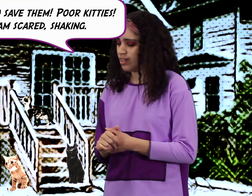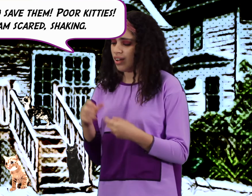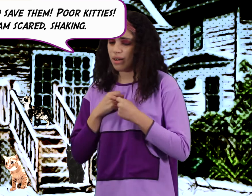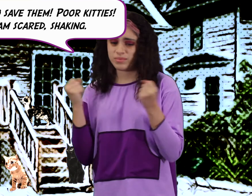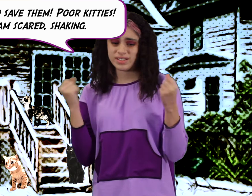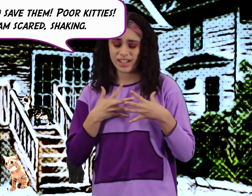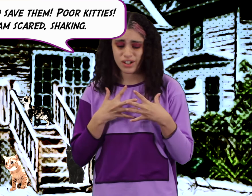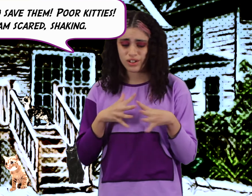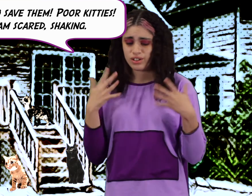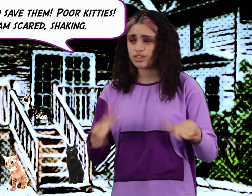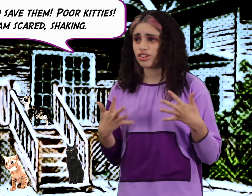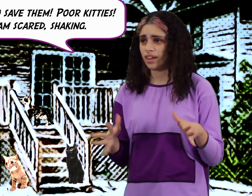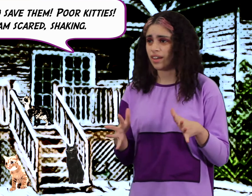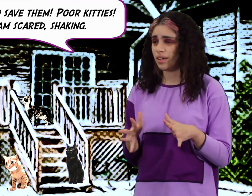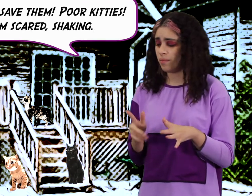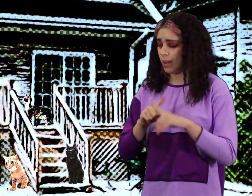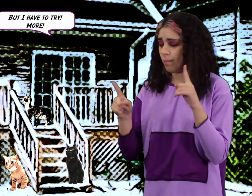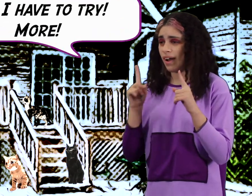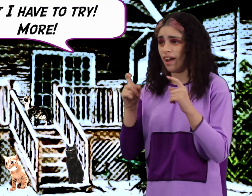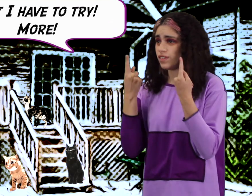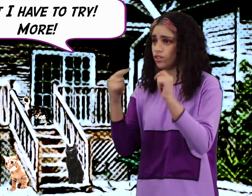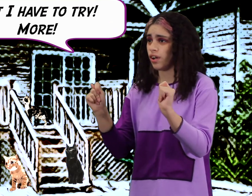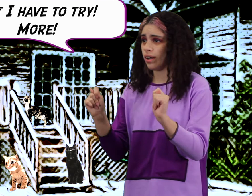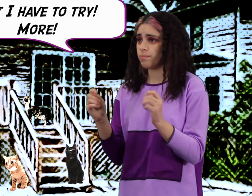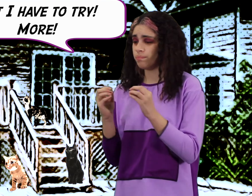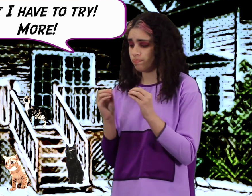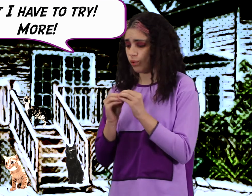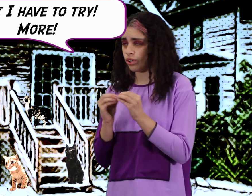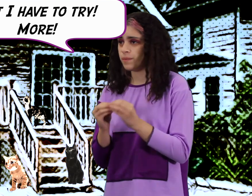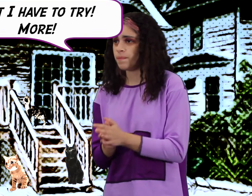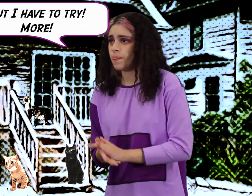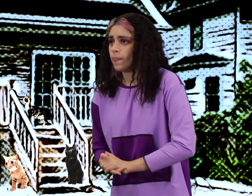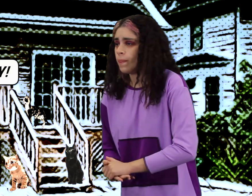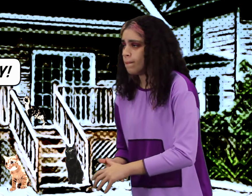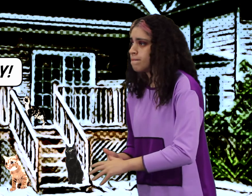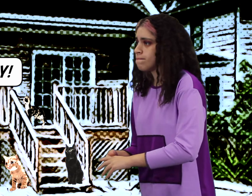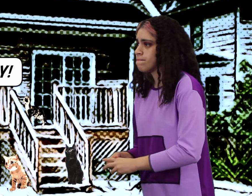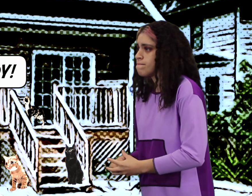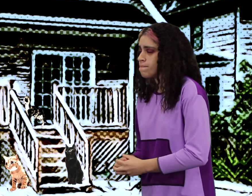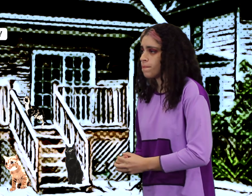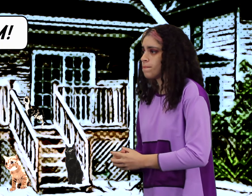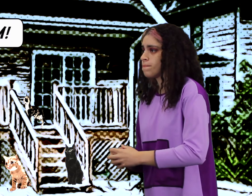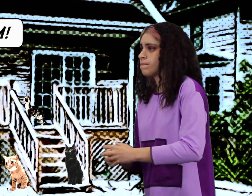I'm scared, chunky, but I have to try more. Ready, aim.